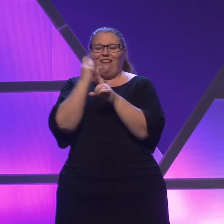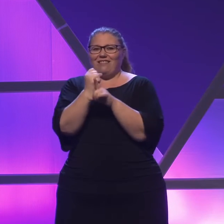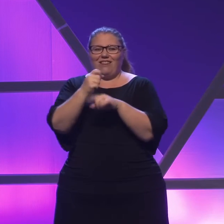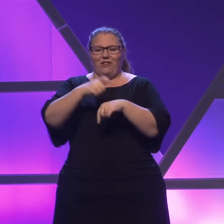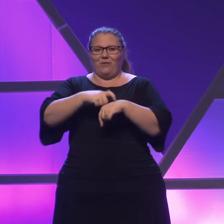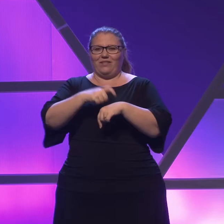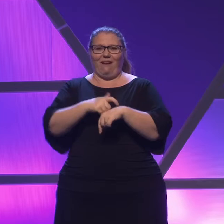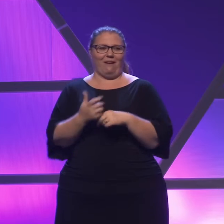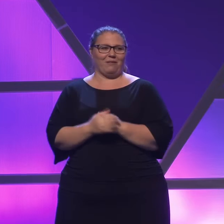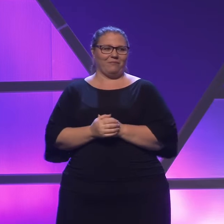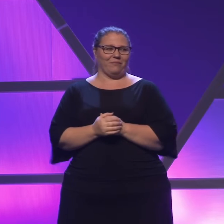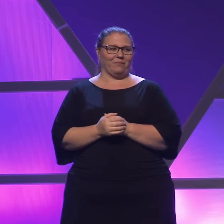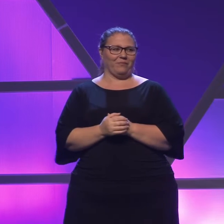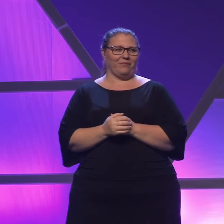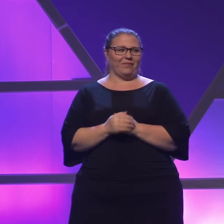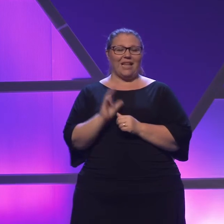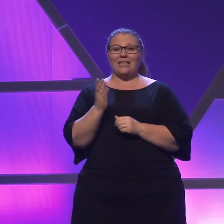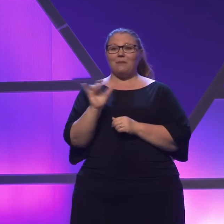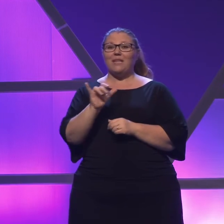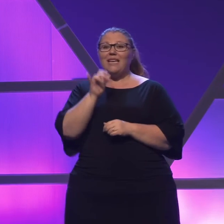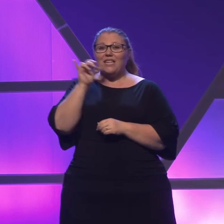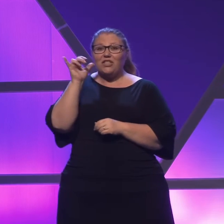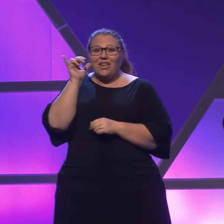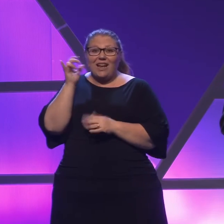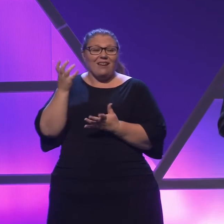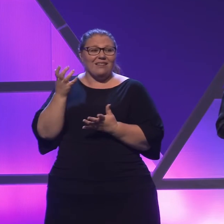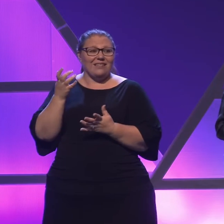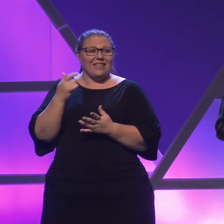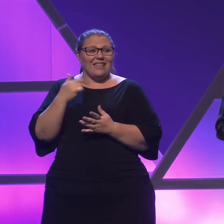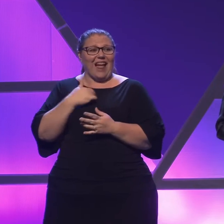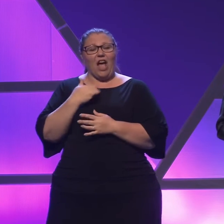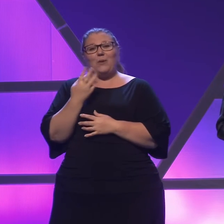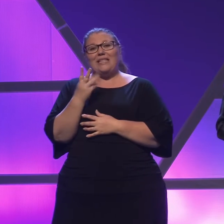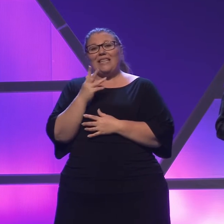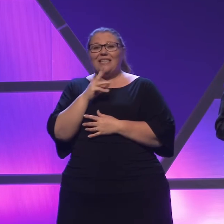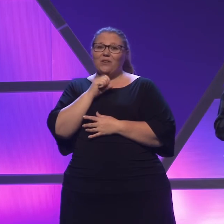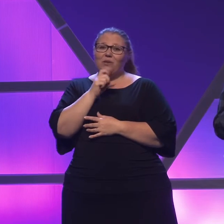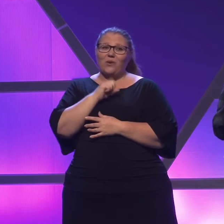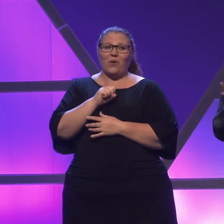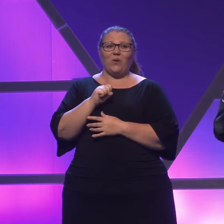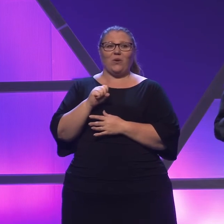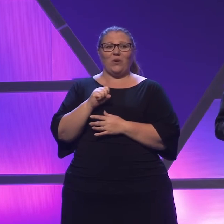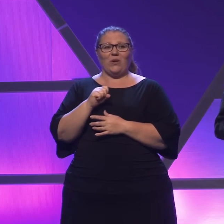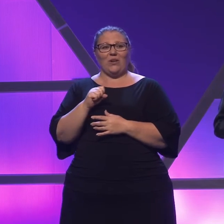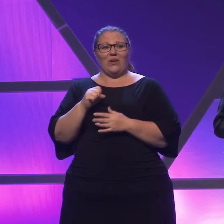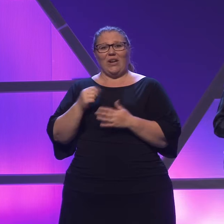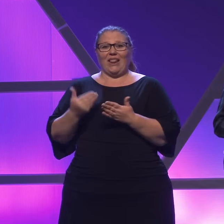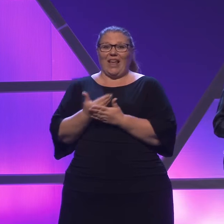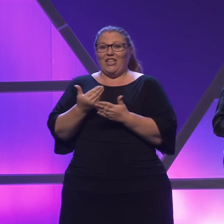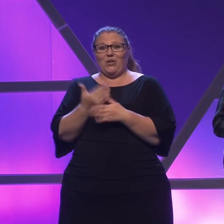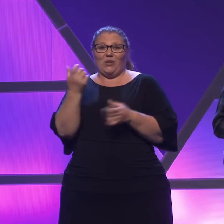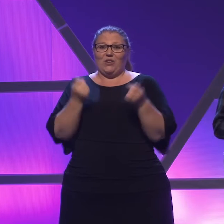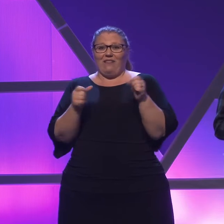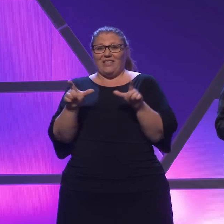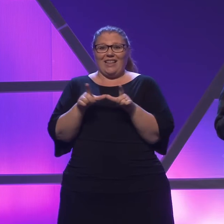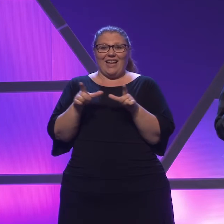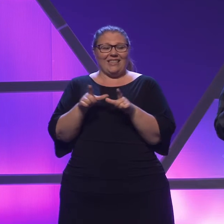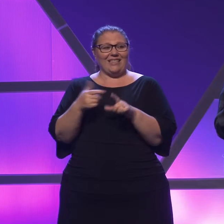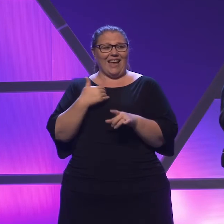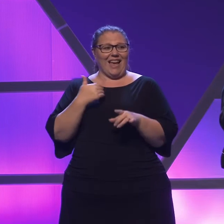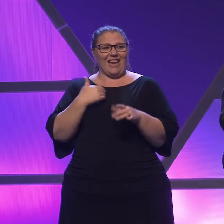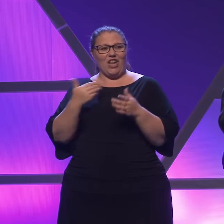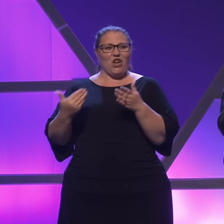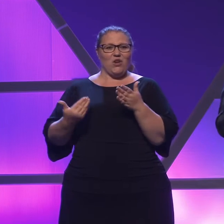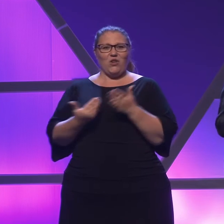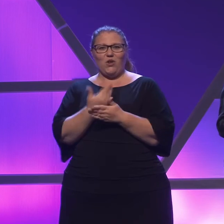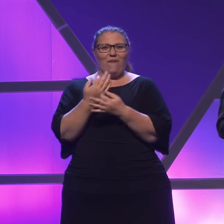time. It seems like yesterday, I was just 16, fresh with my driver's license, and had a newfound